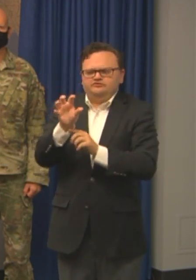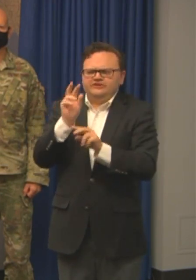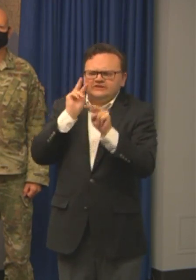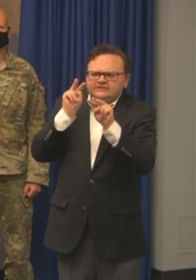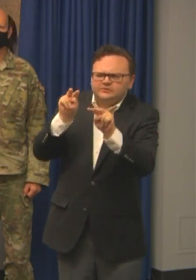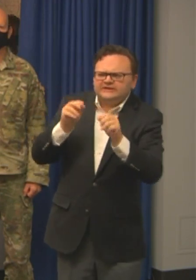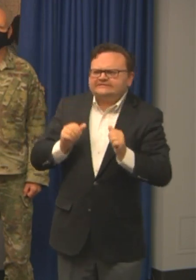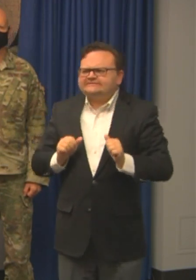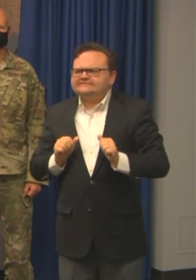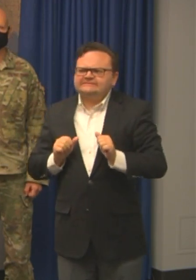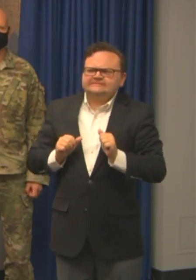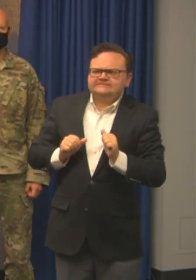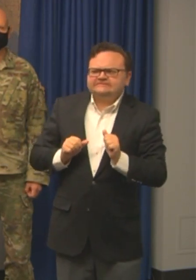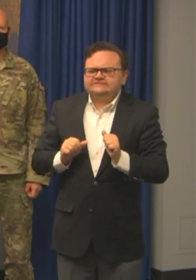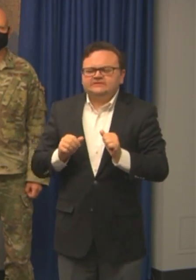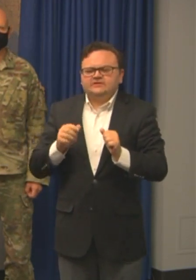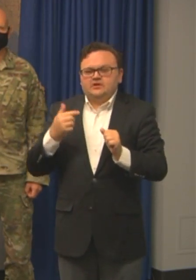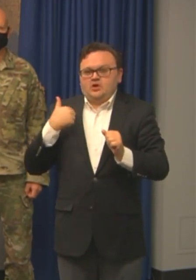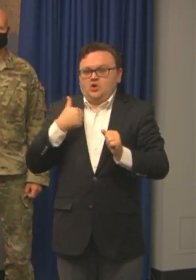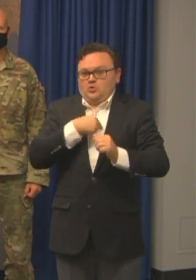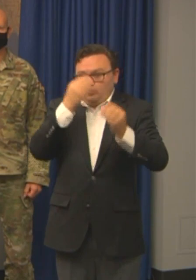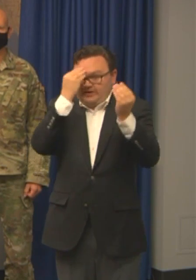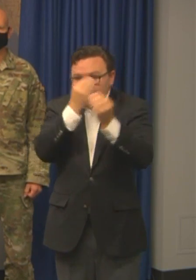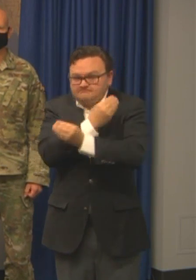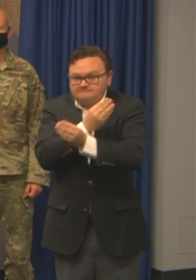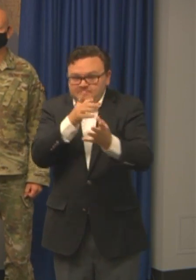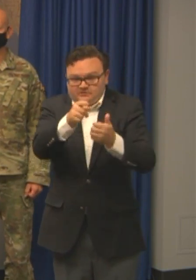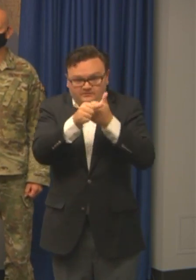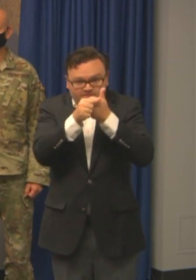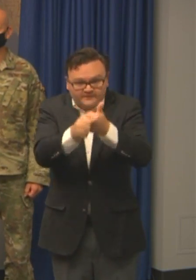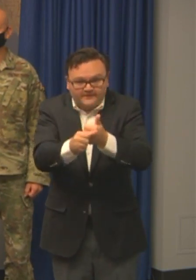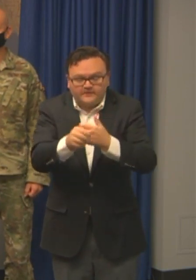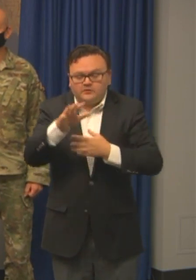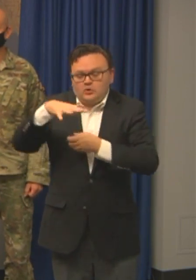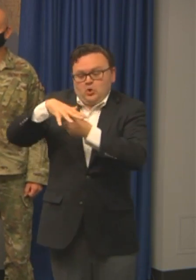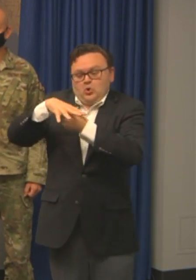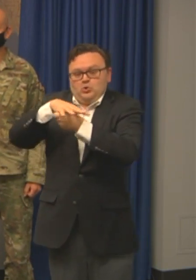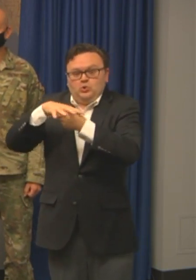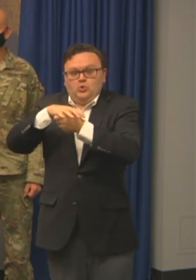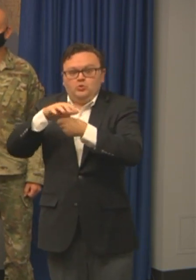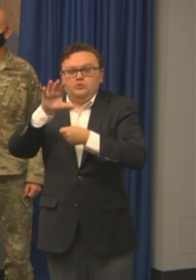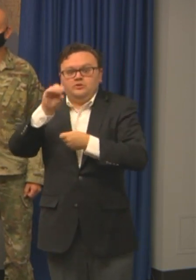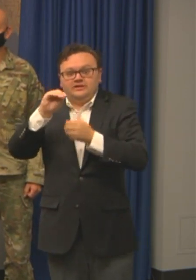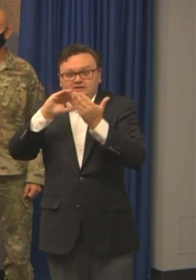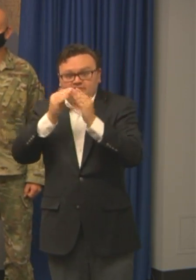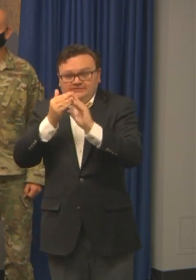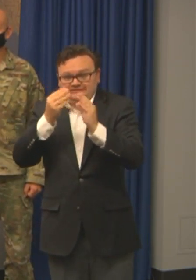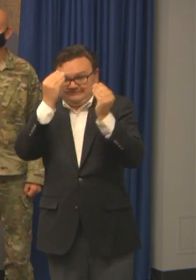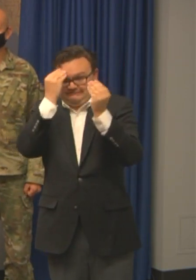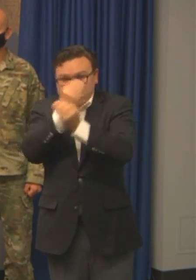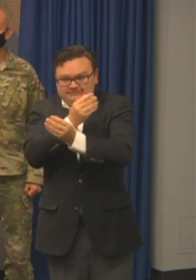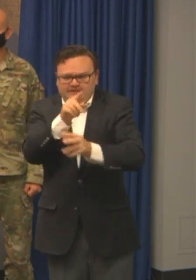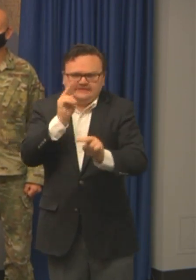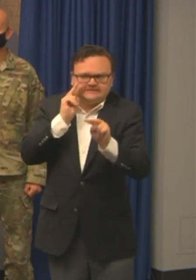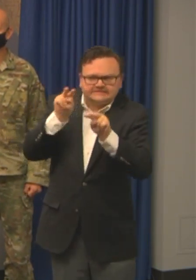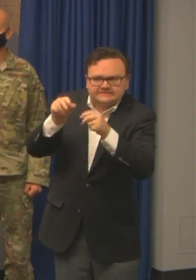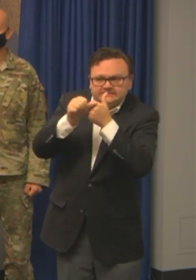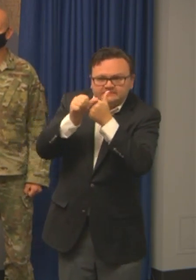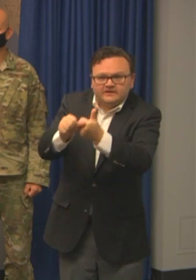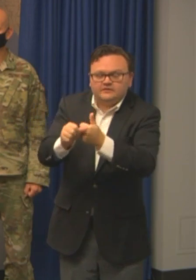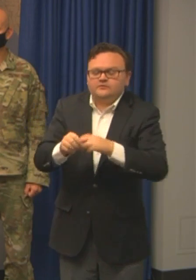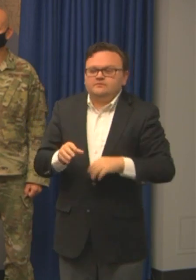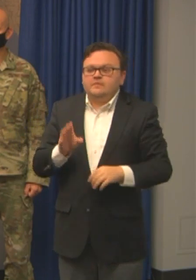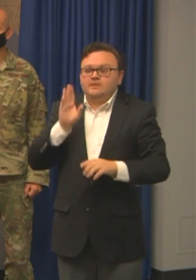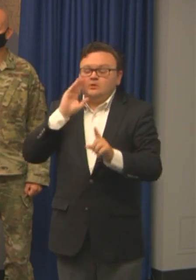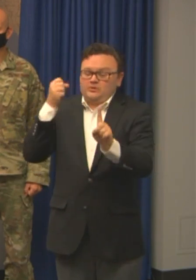local level. This is something that's an evolving situation. You know, we know we are going to get some impacts. What shape those impacts